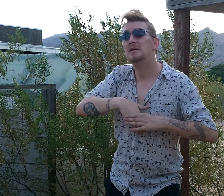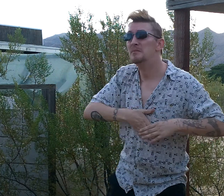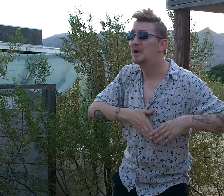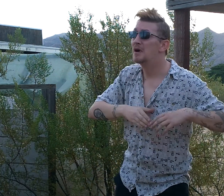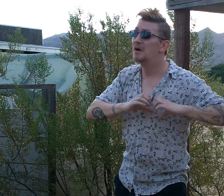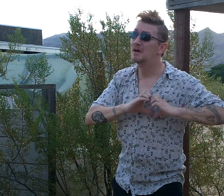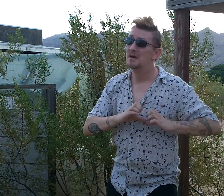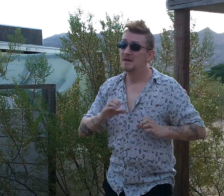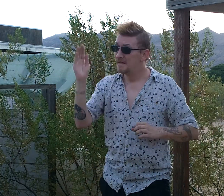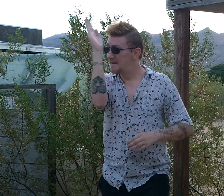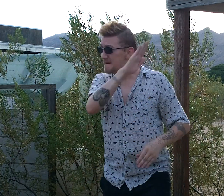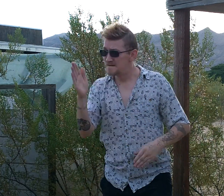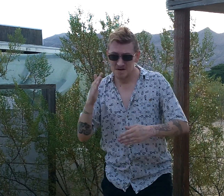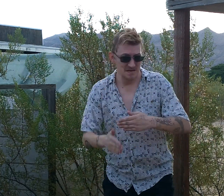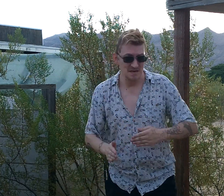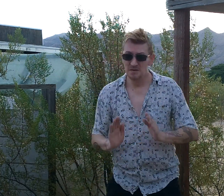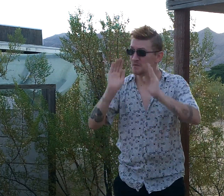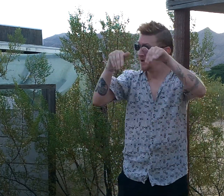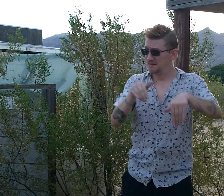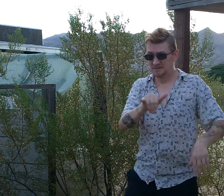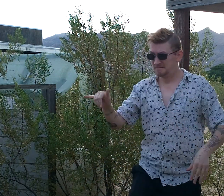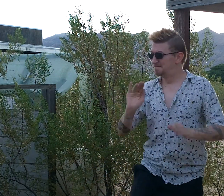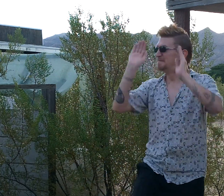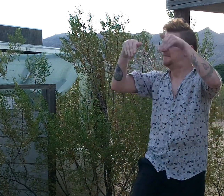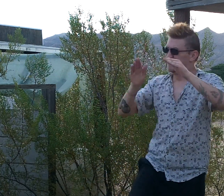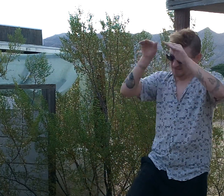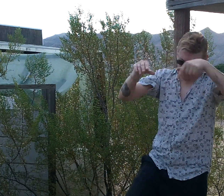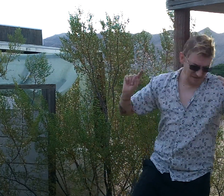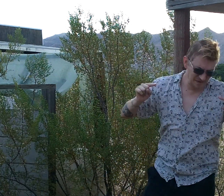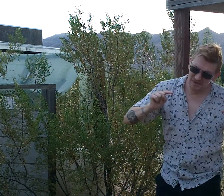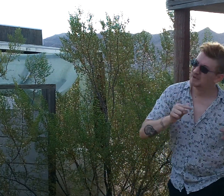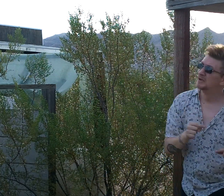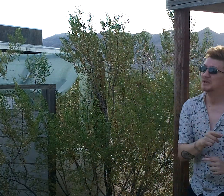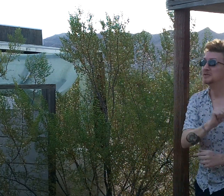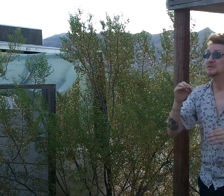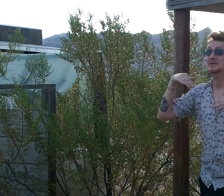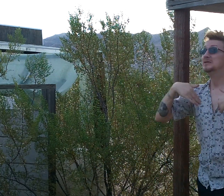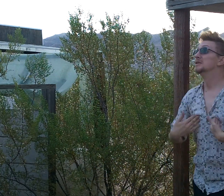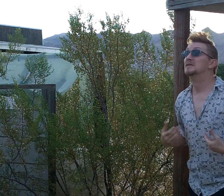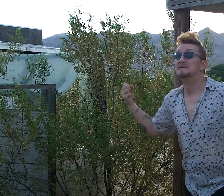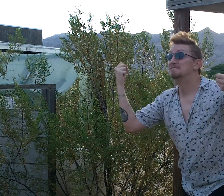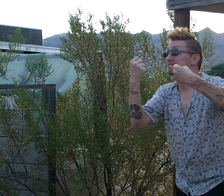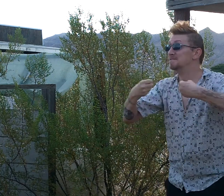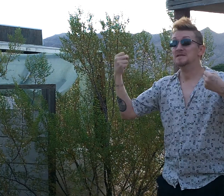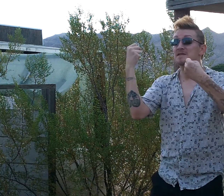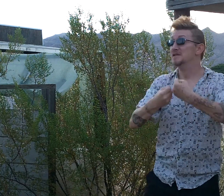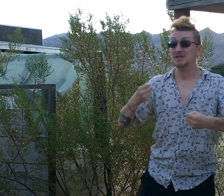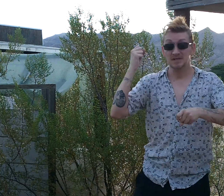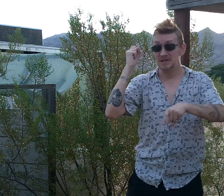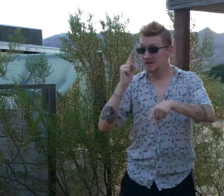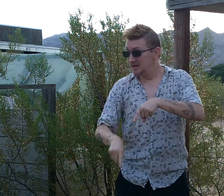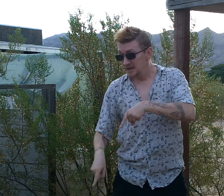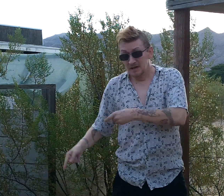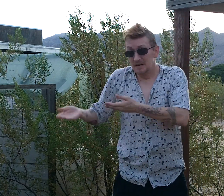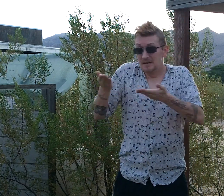any ways of pain like the ocean Too tired to fight, can't carry my burdens